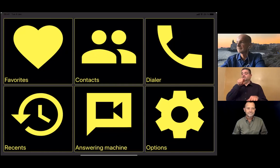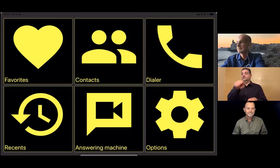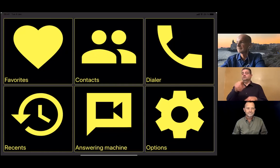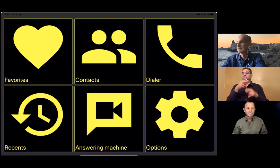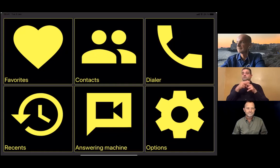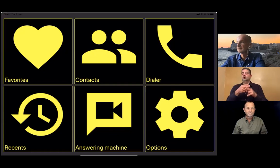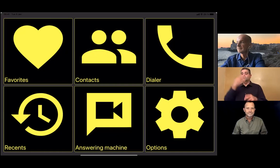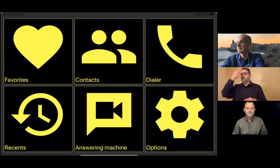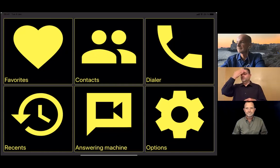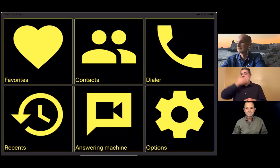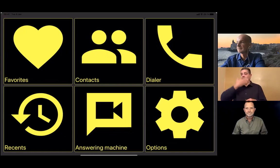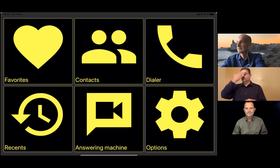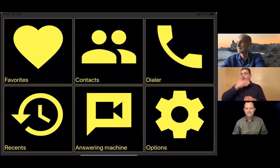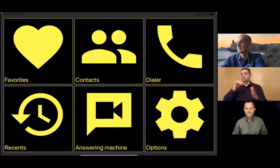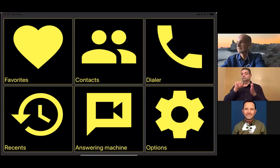Okay.